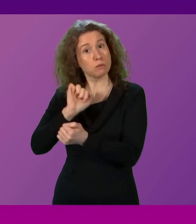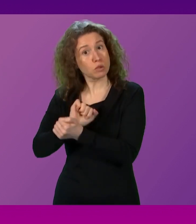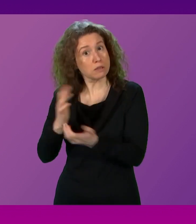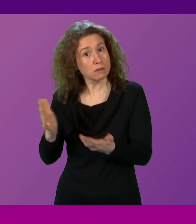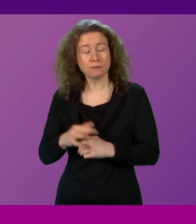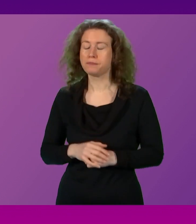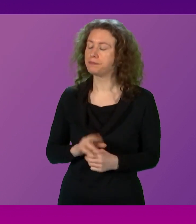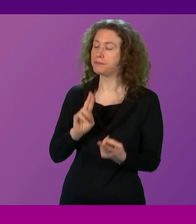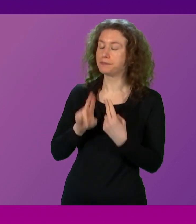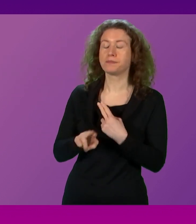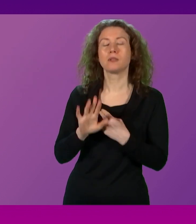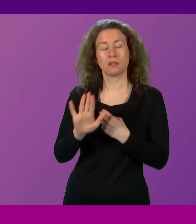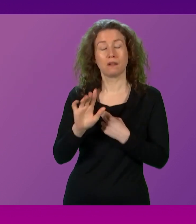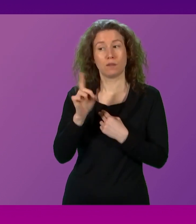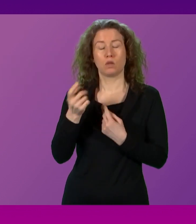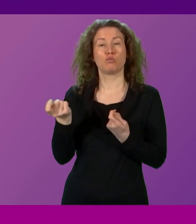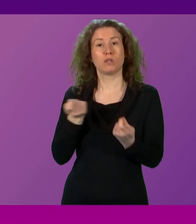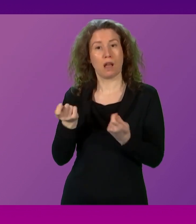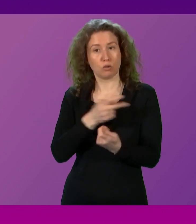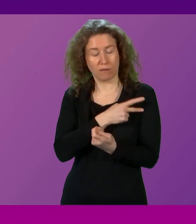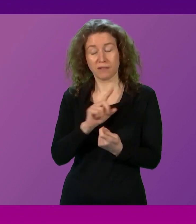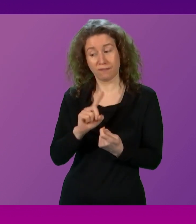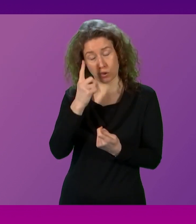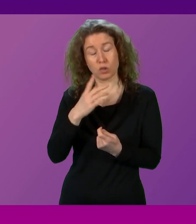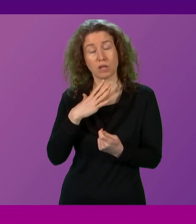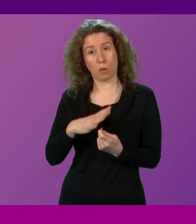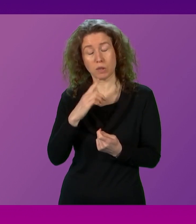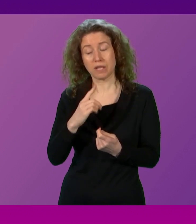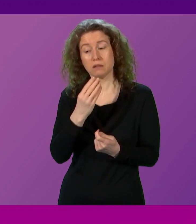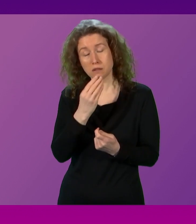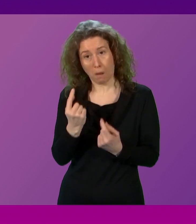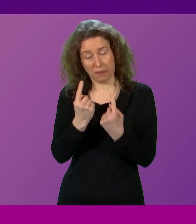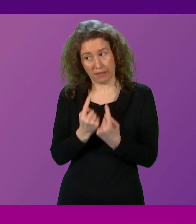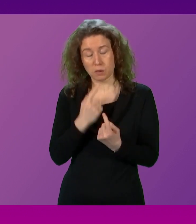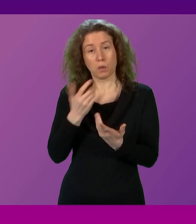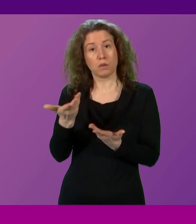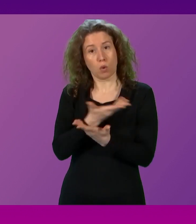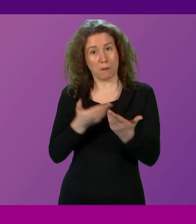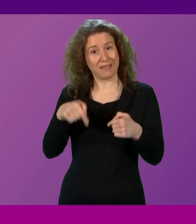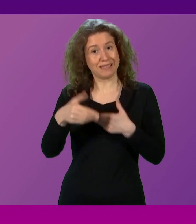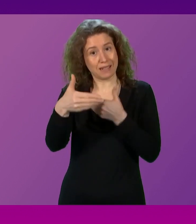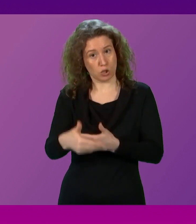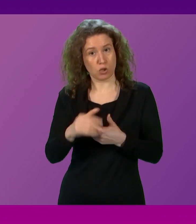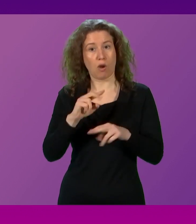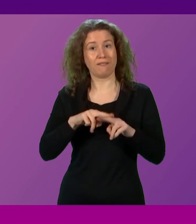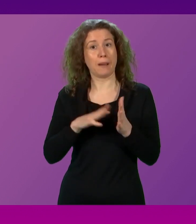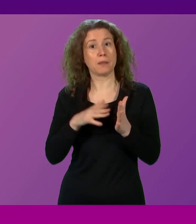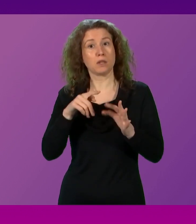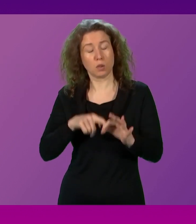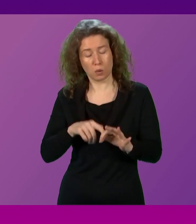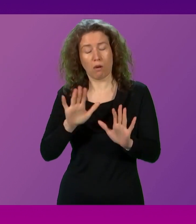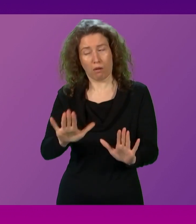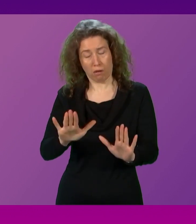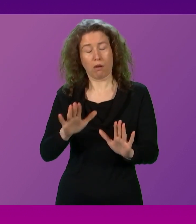Presiding Officer, can I, of course, point to the fact that some matters that we will discuss in this session of First Minister's questions are subjudici.